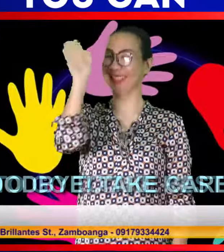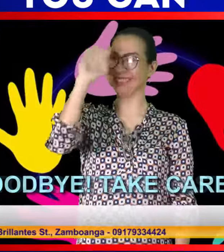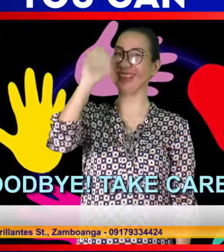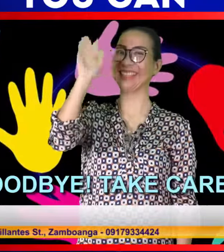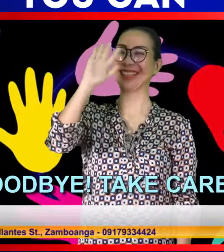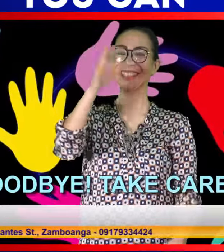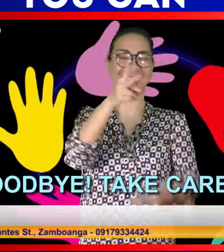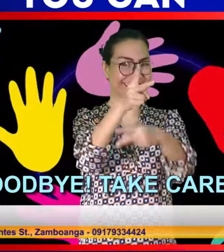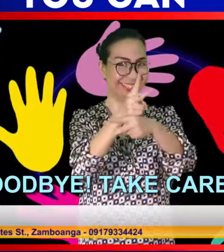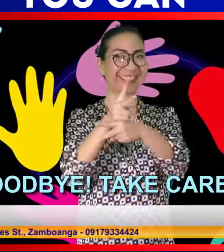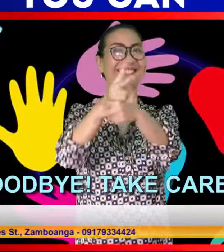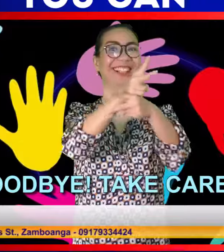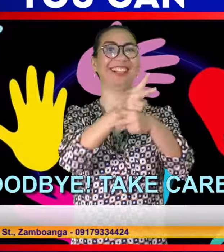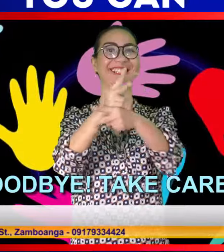Goodbye. Take care.